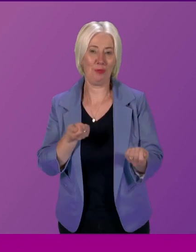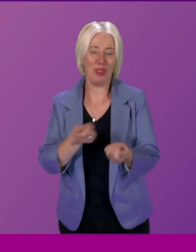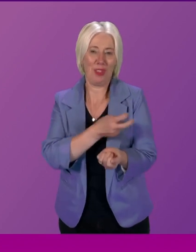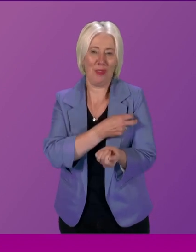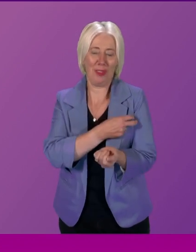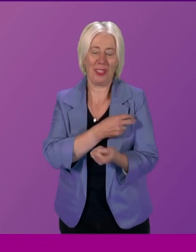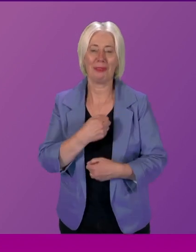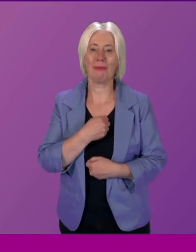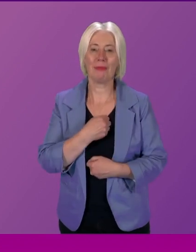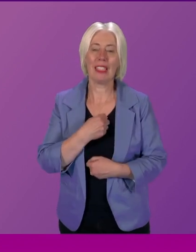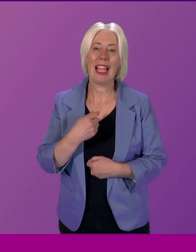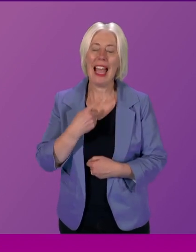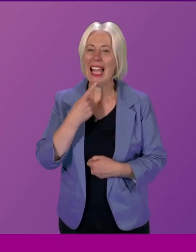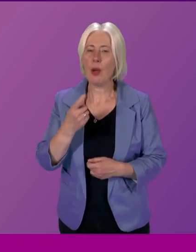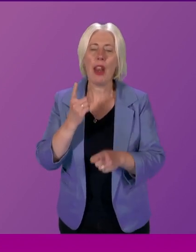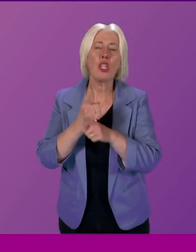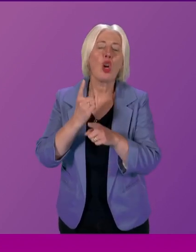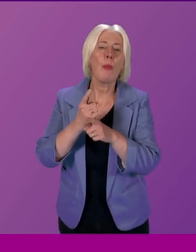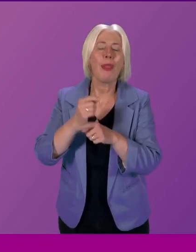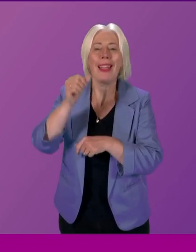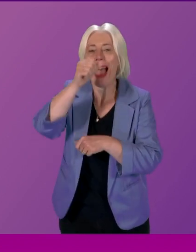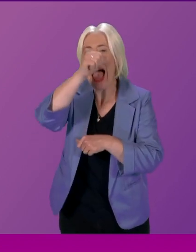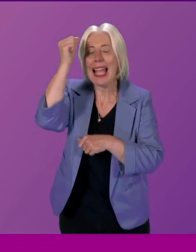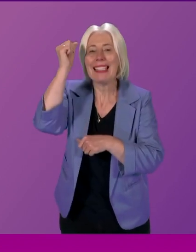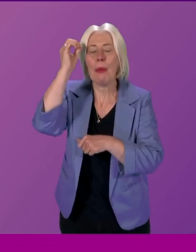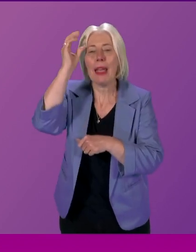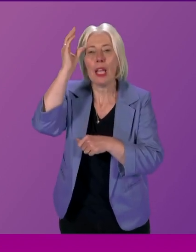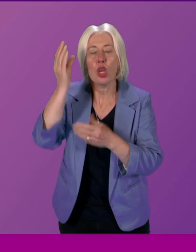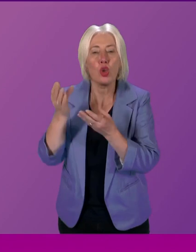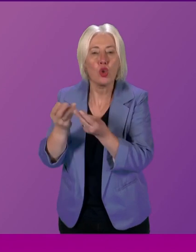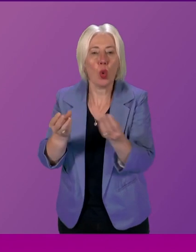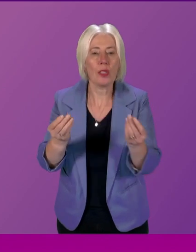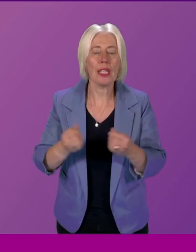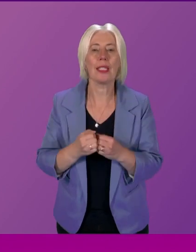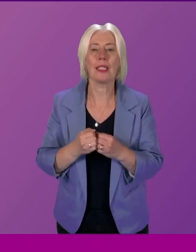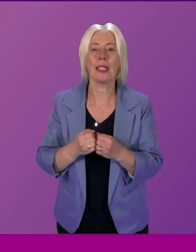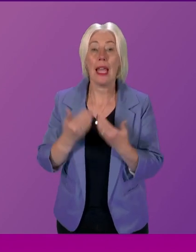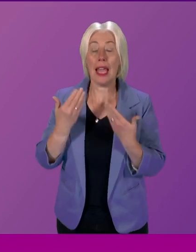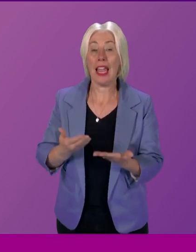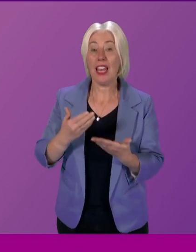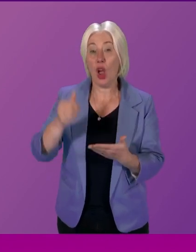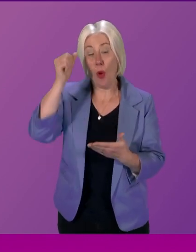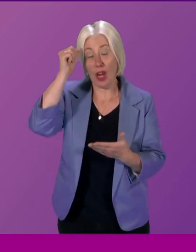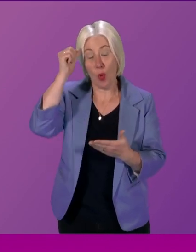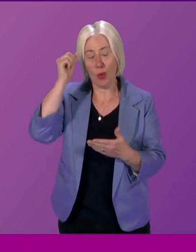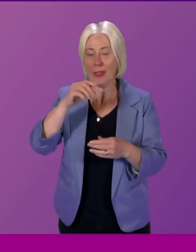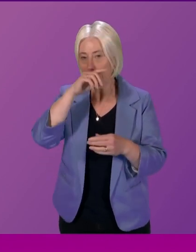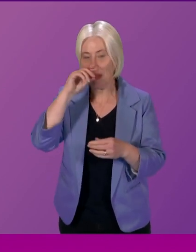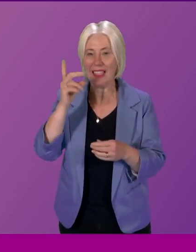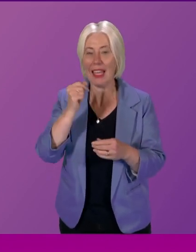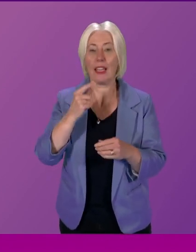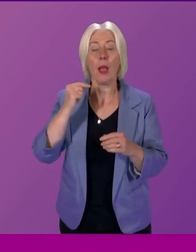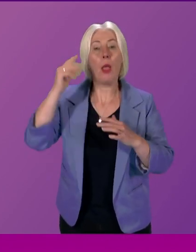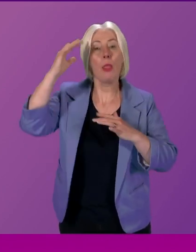will know I often refer to academic sources when researching for speeches thanks to Carnegie I now know that and I quote the